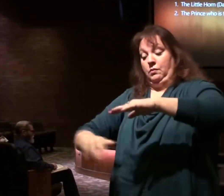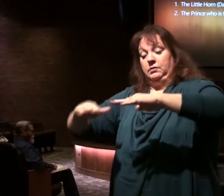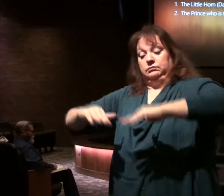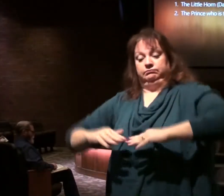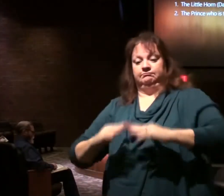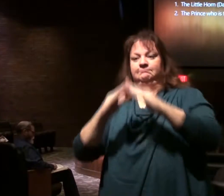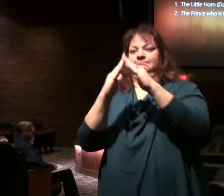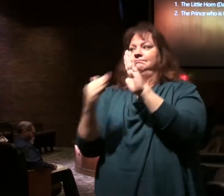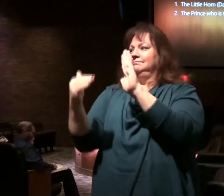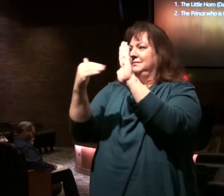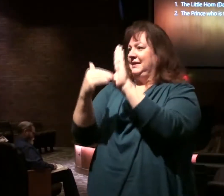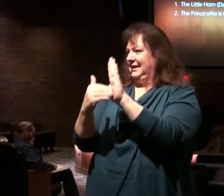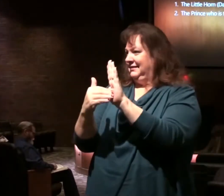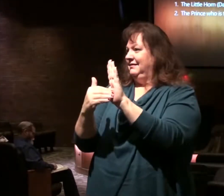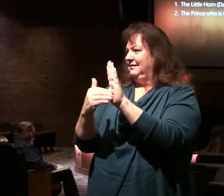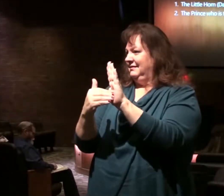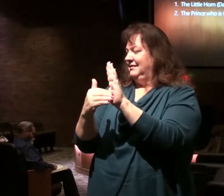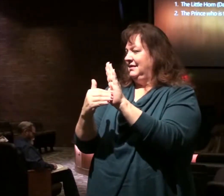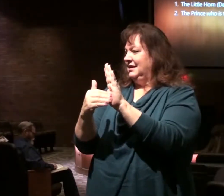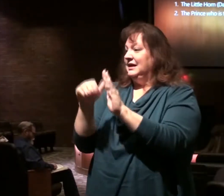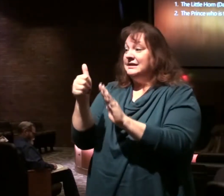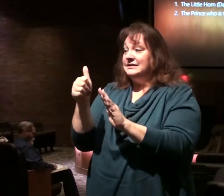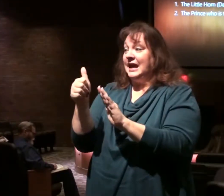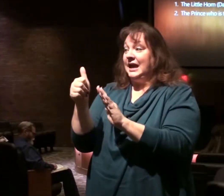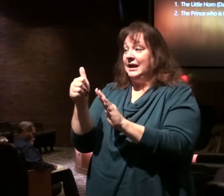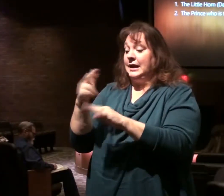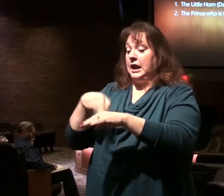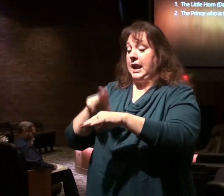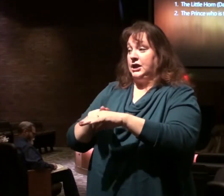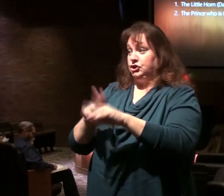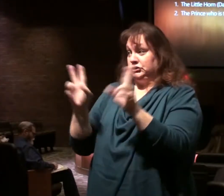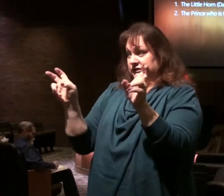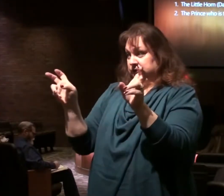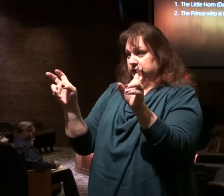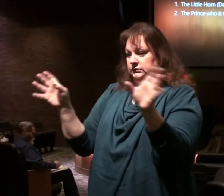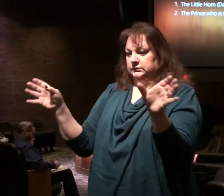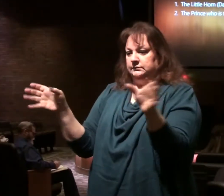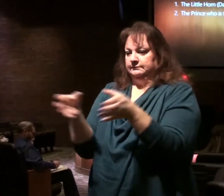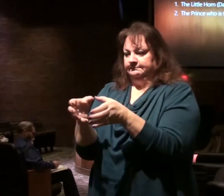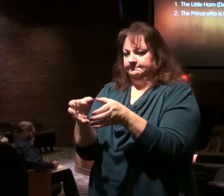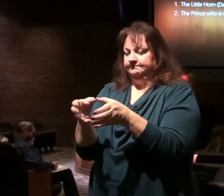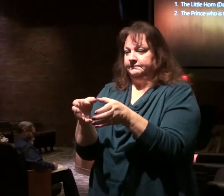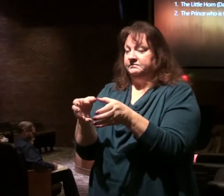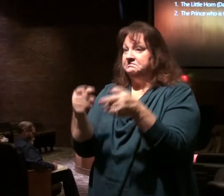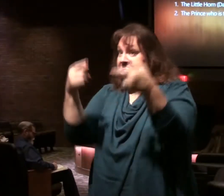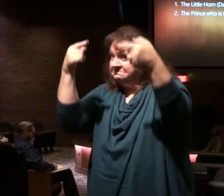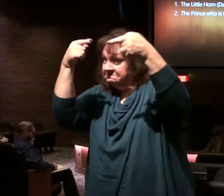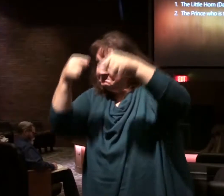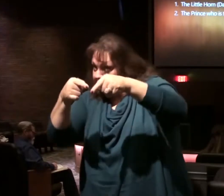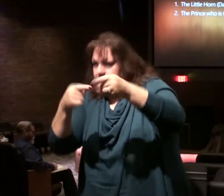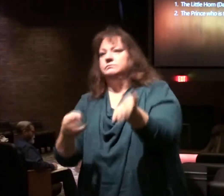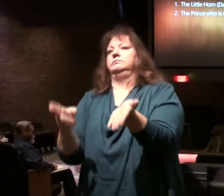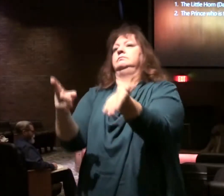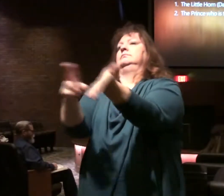been revived ten nations he signs an agreement.